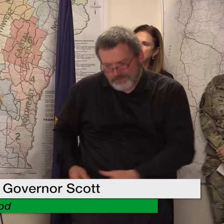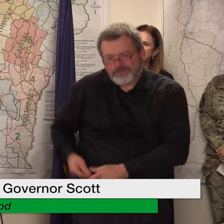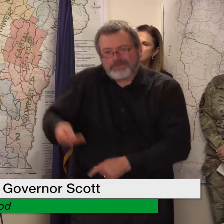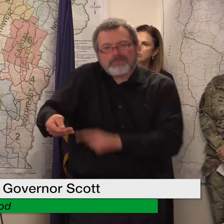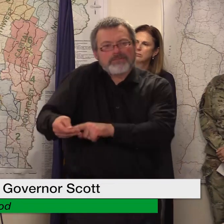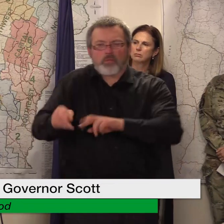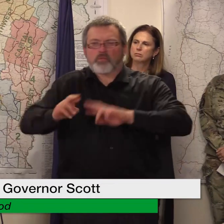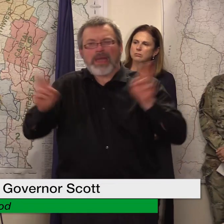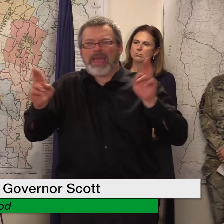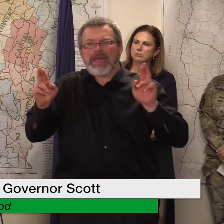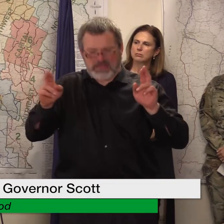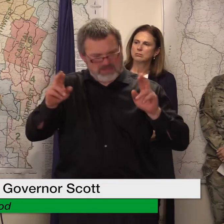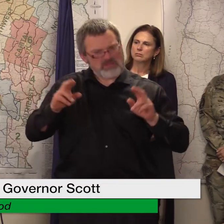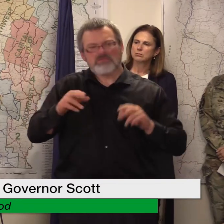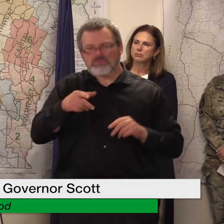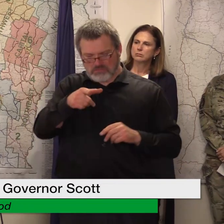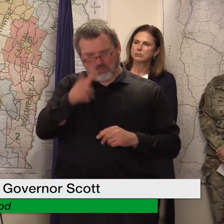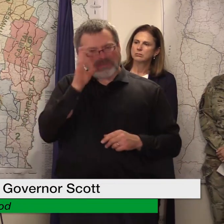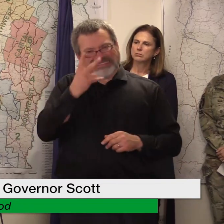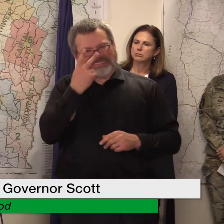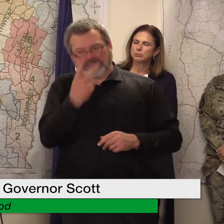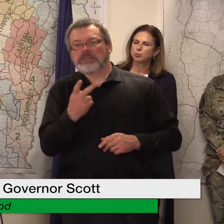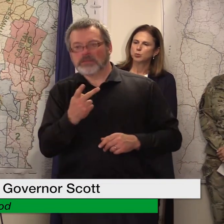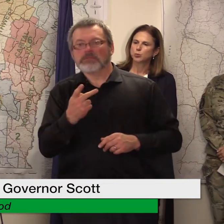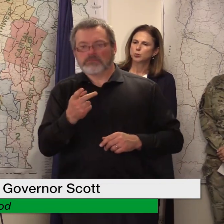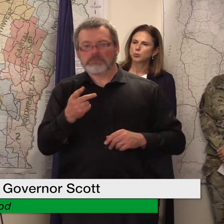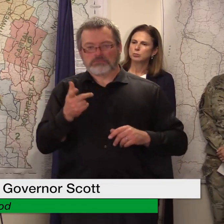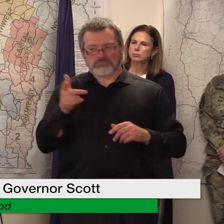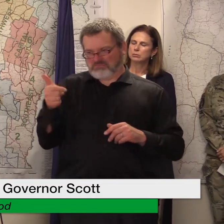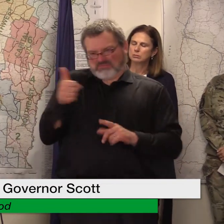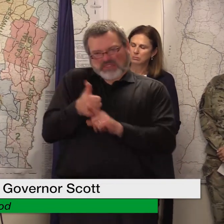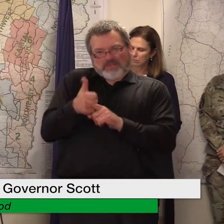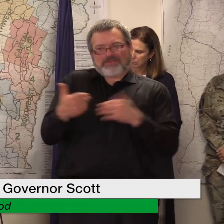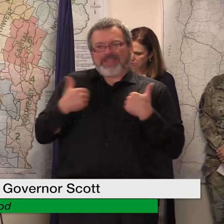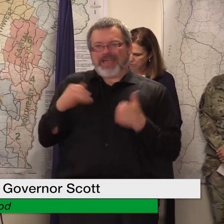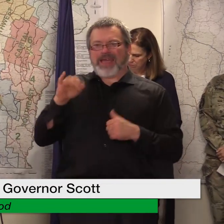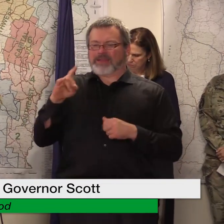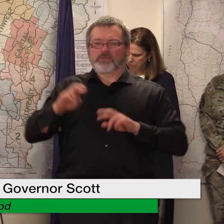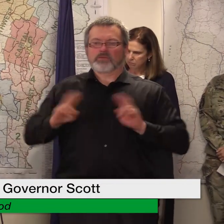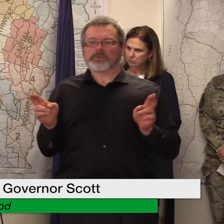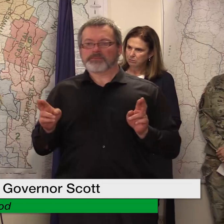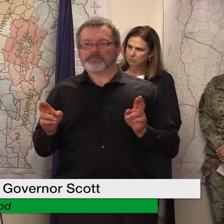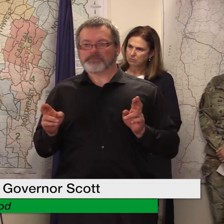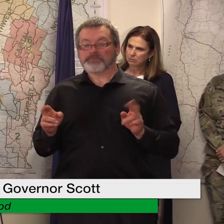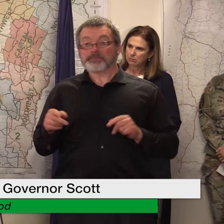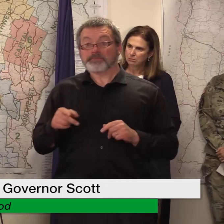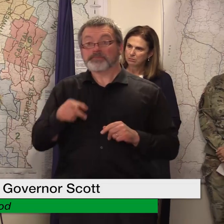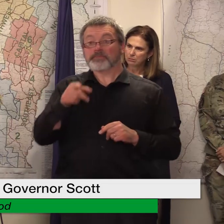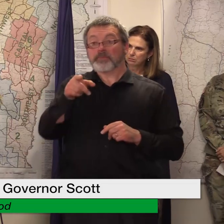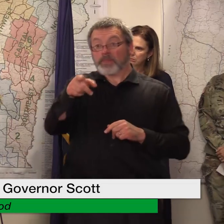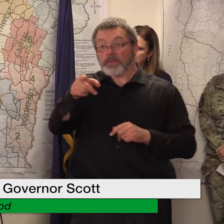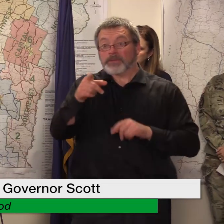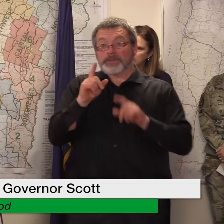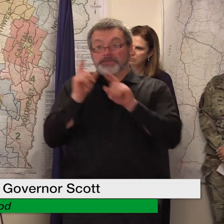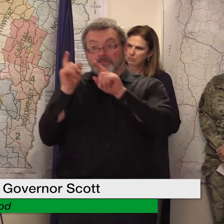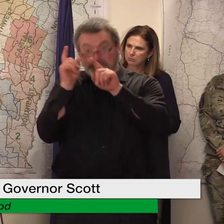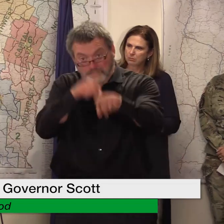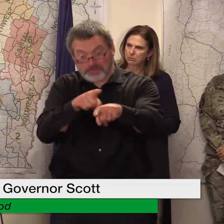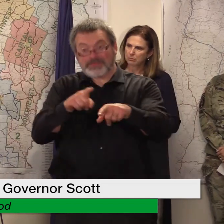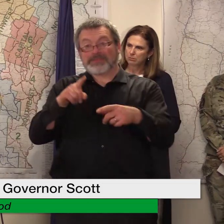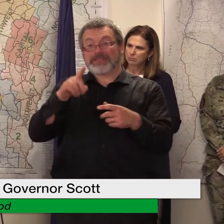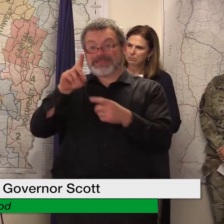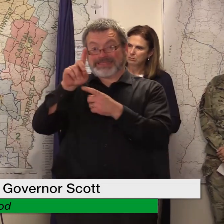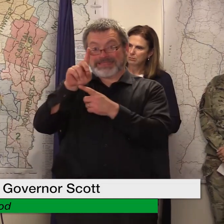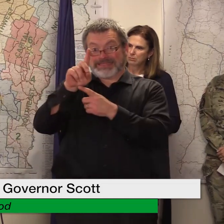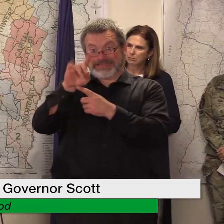um that's that's the start point and of course going to disaster assistance.gov right as a secure site